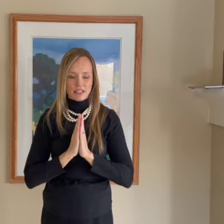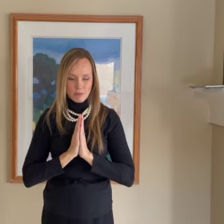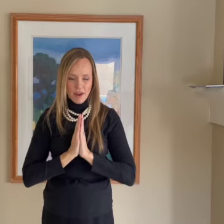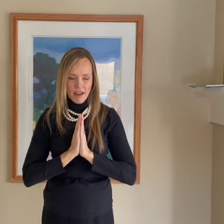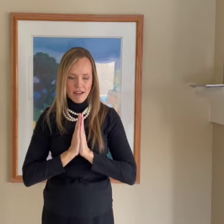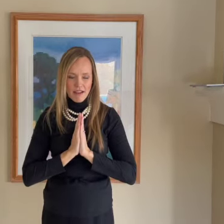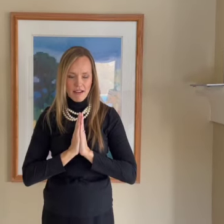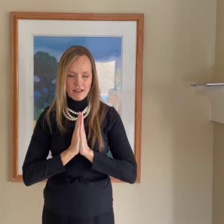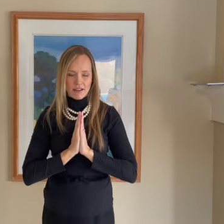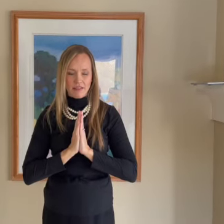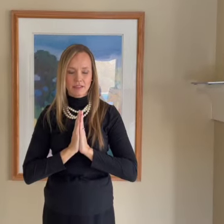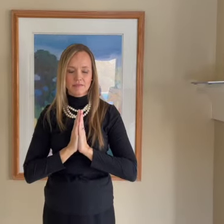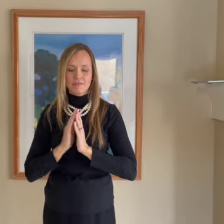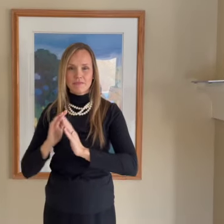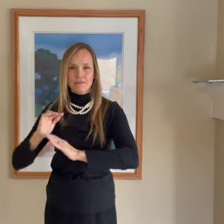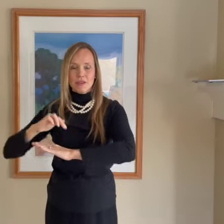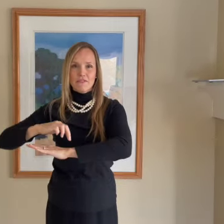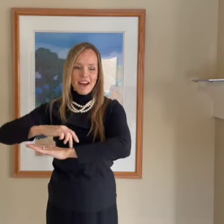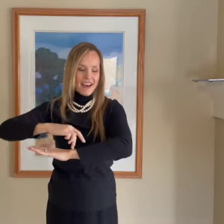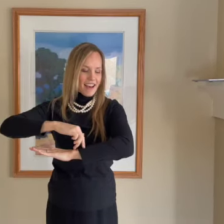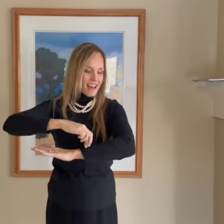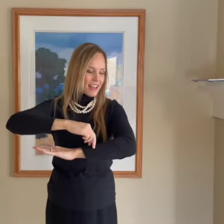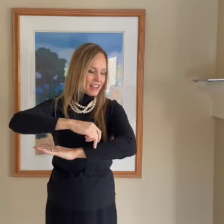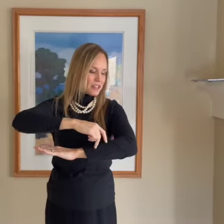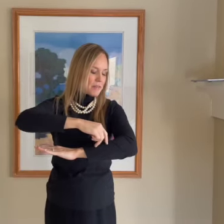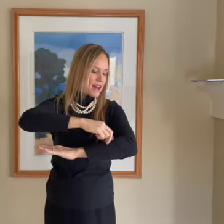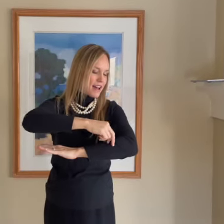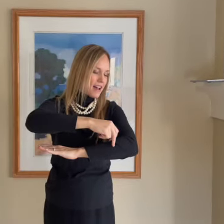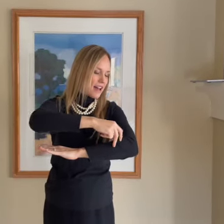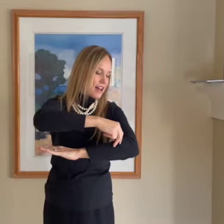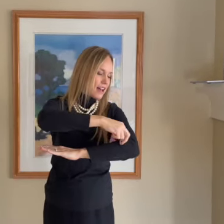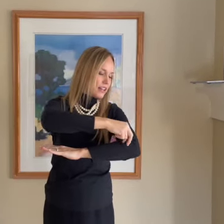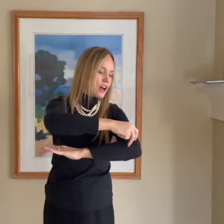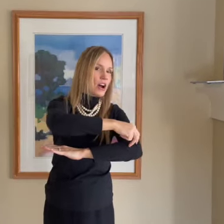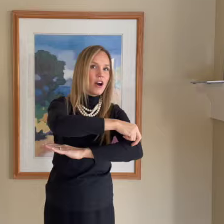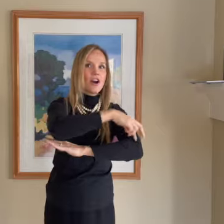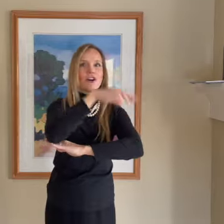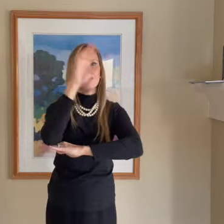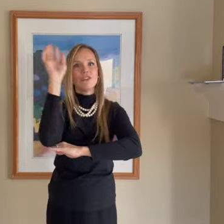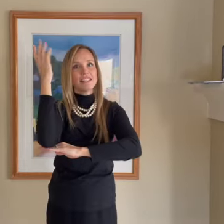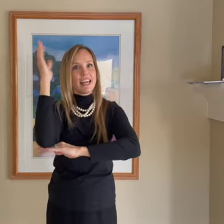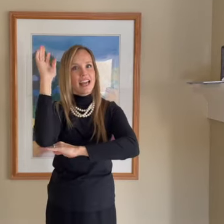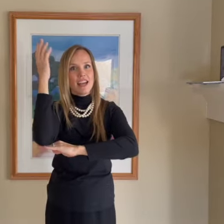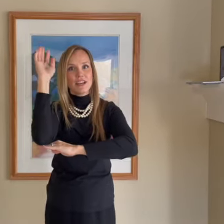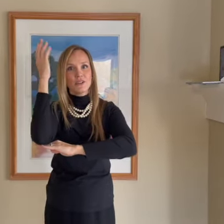prayer. I'll find my own sacred